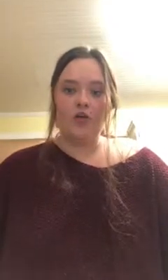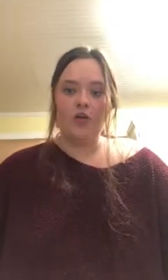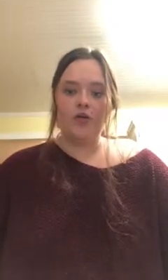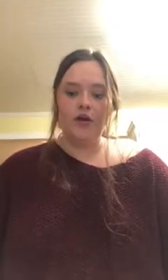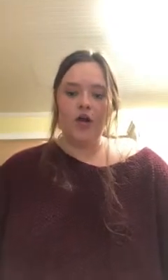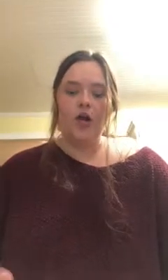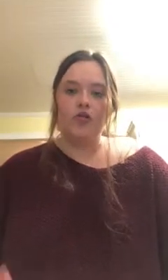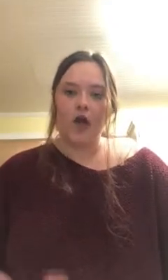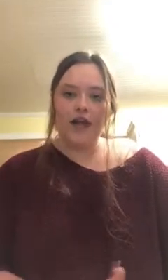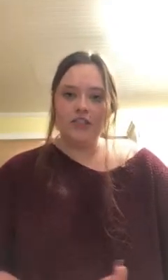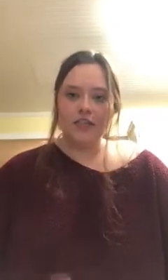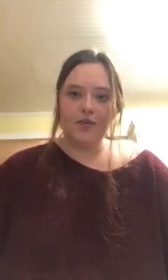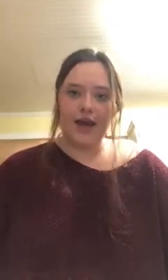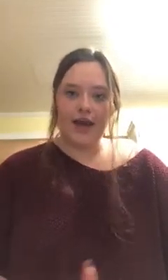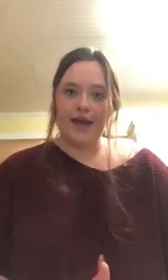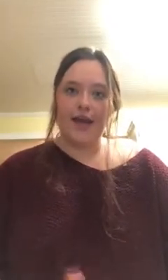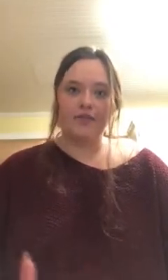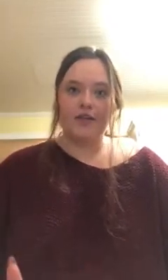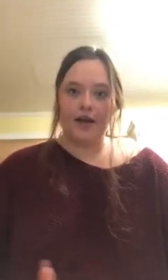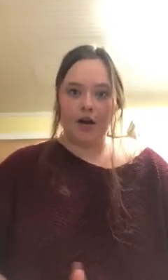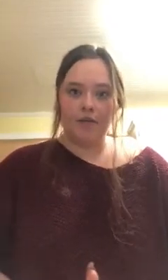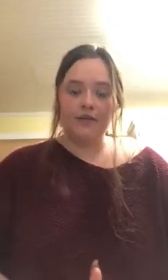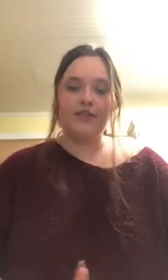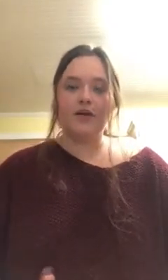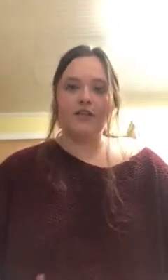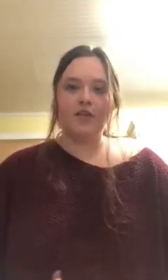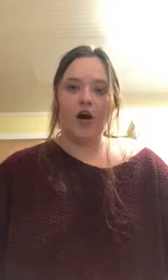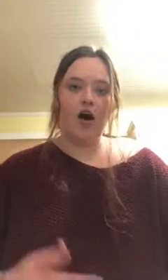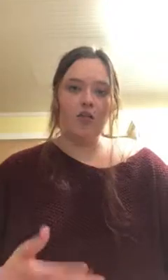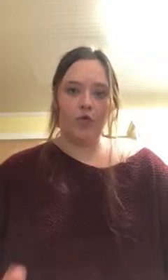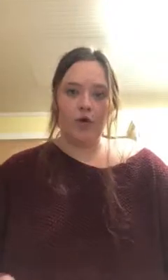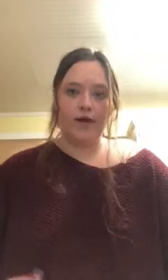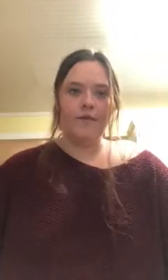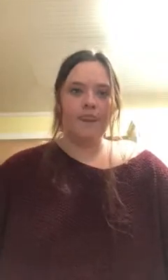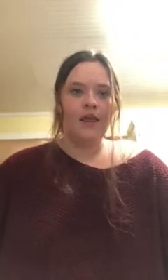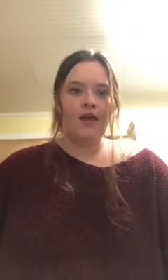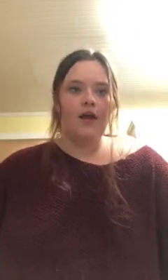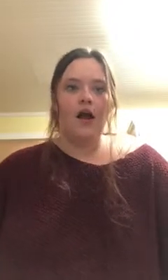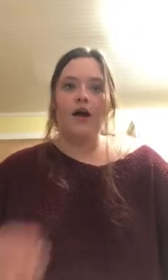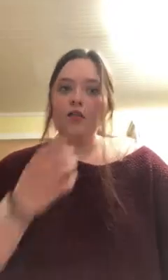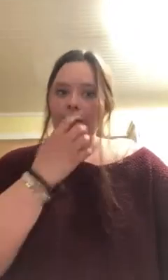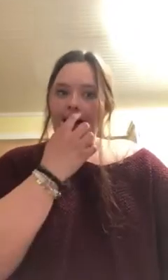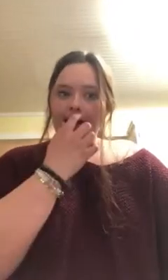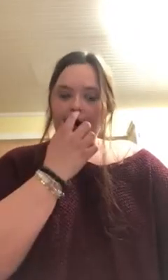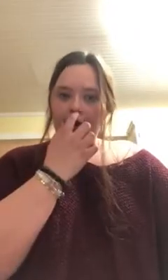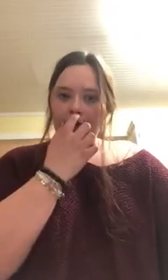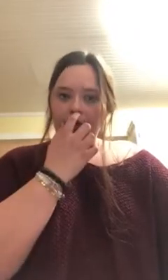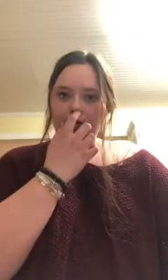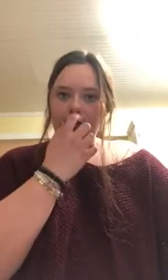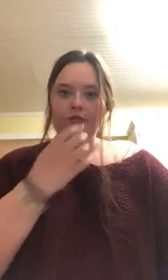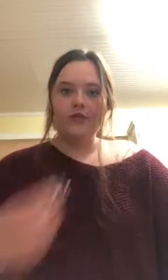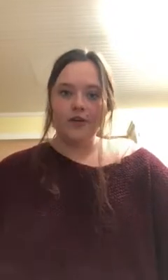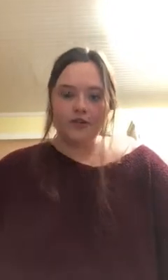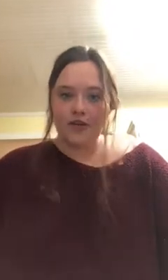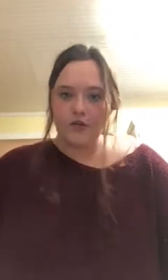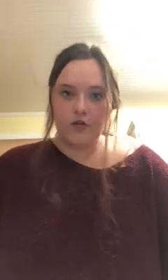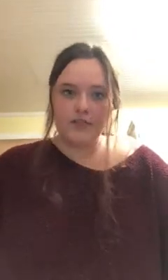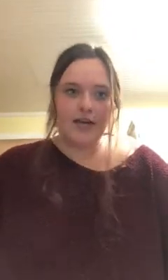you gradually pay everything off and this goes into my other point another way to help you with your student loan debt